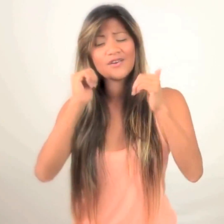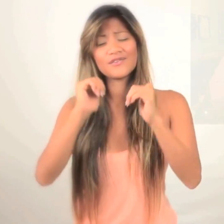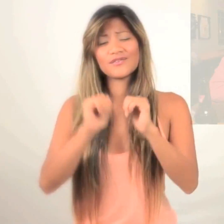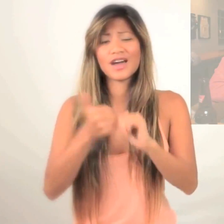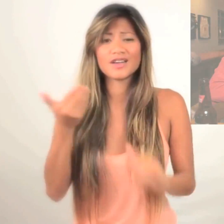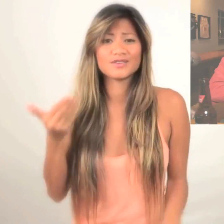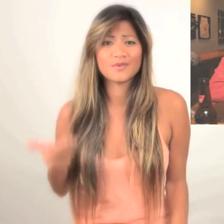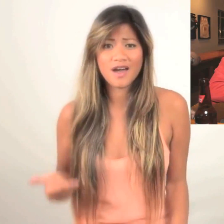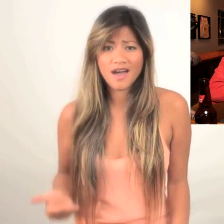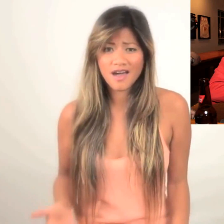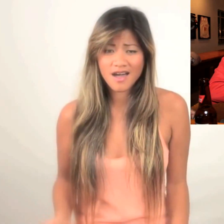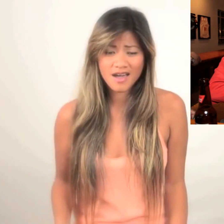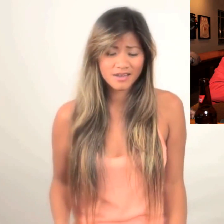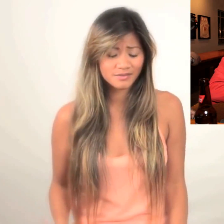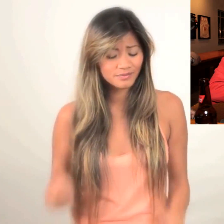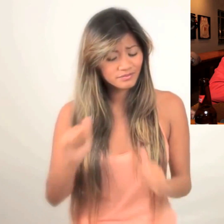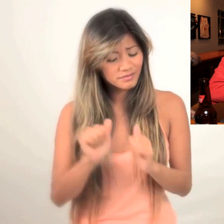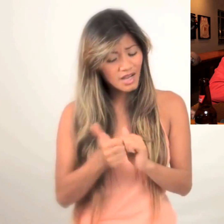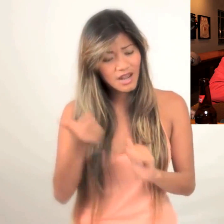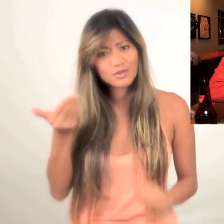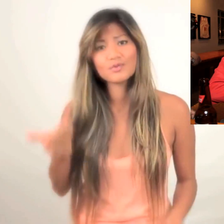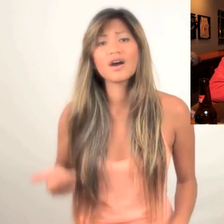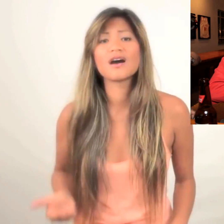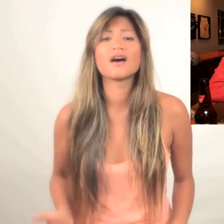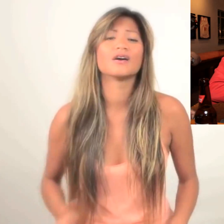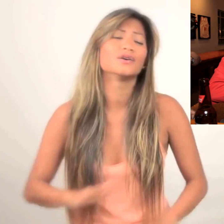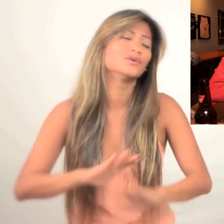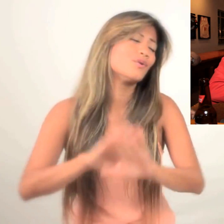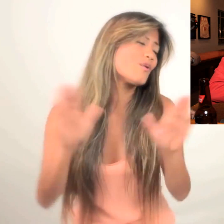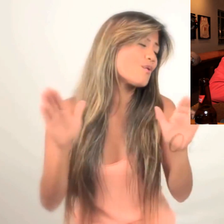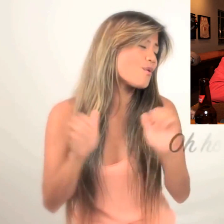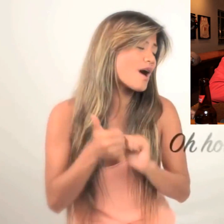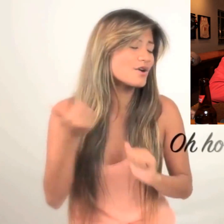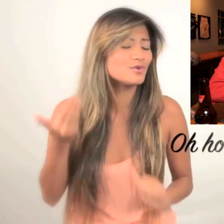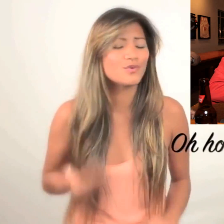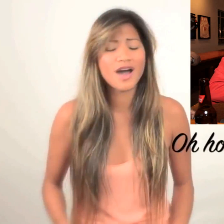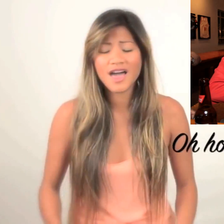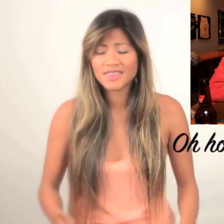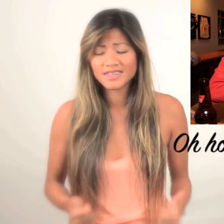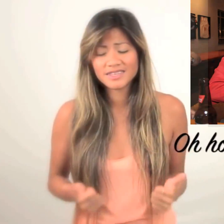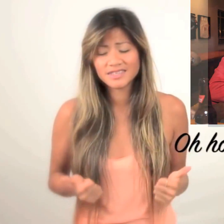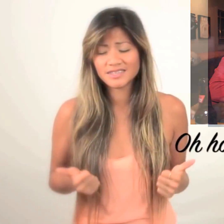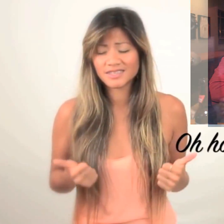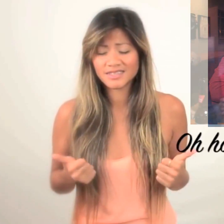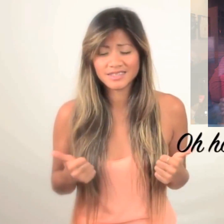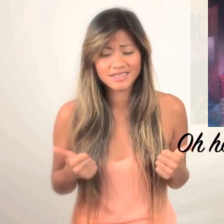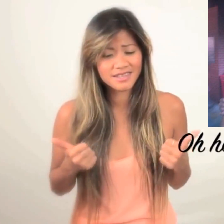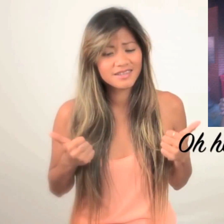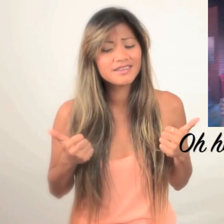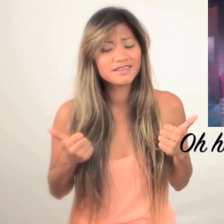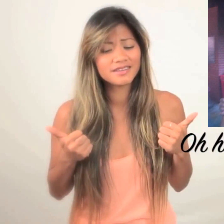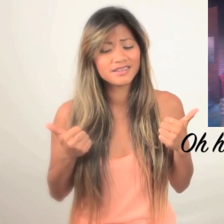how do I, how do I, oh how do I, oh